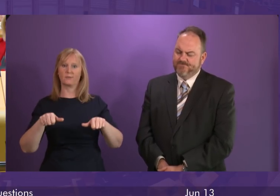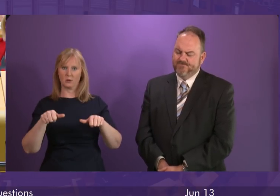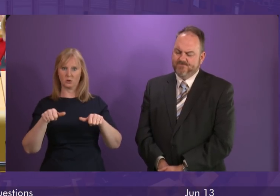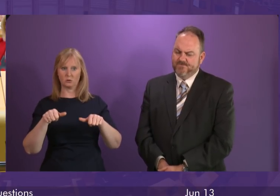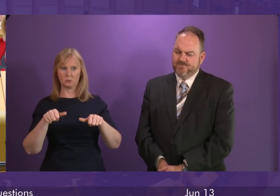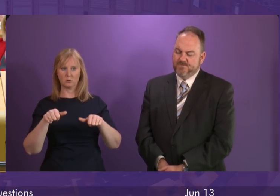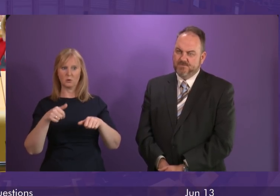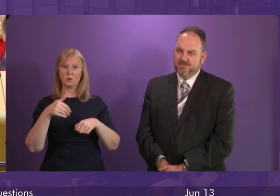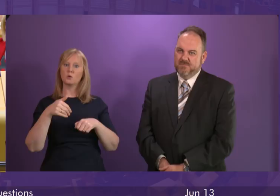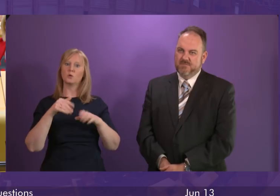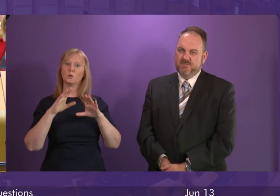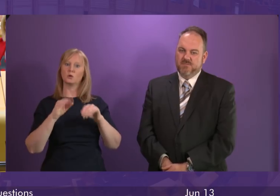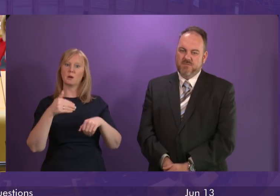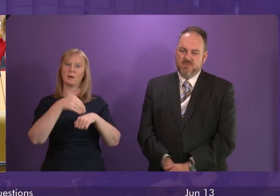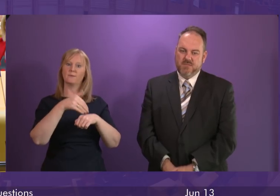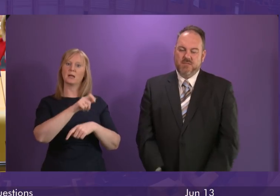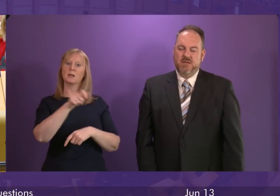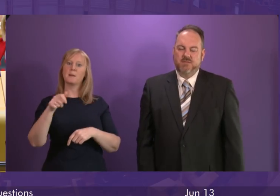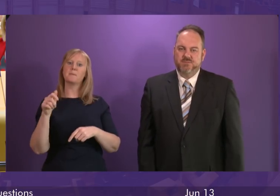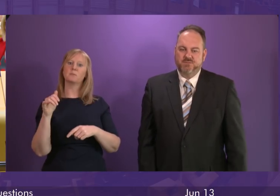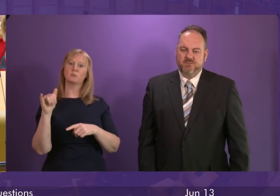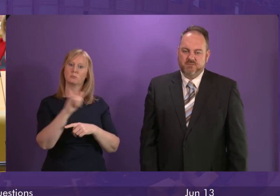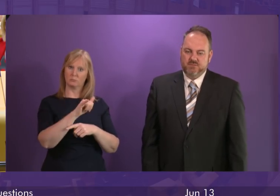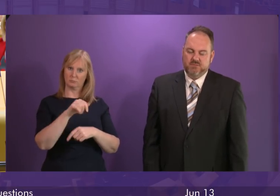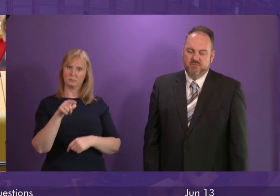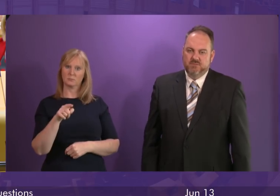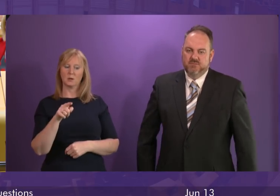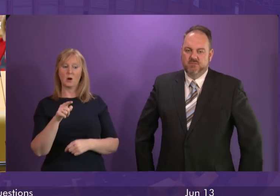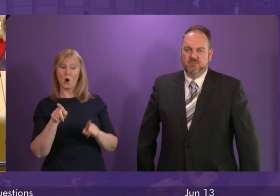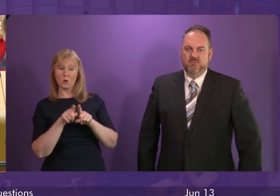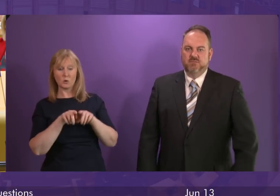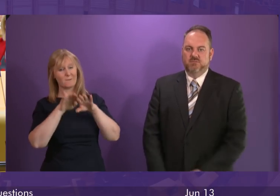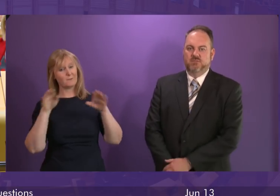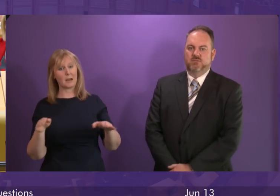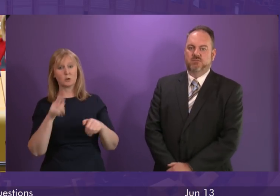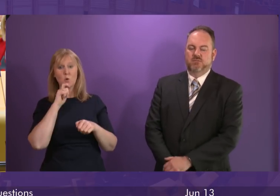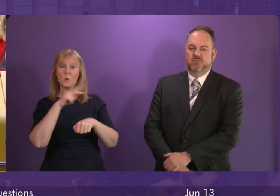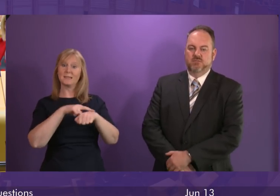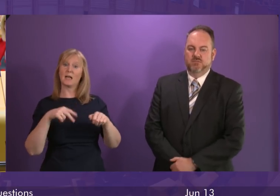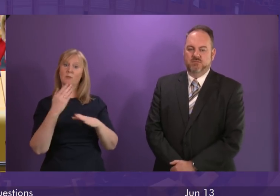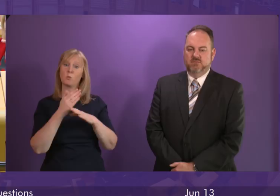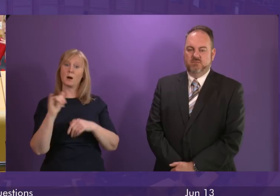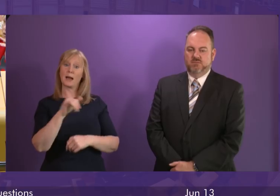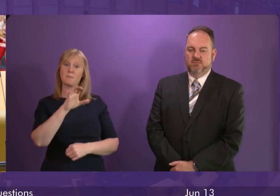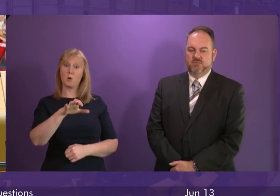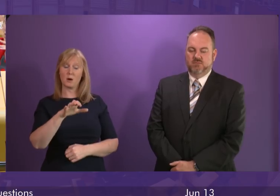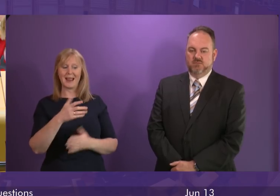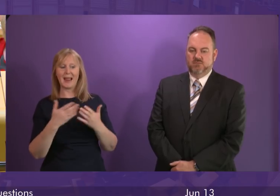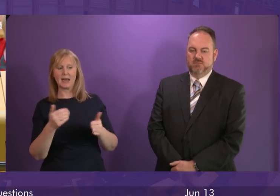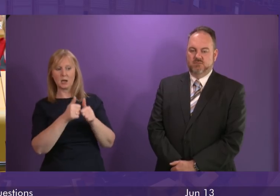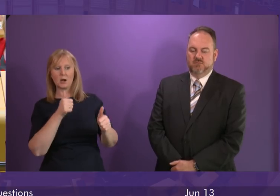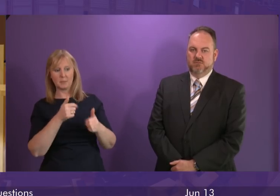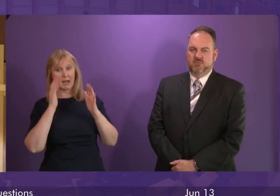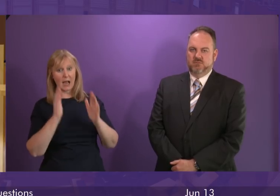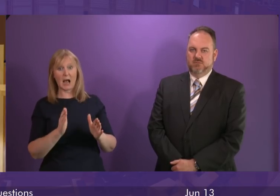passenger disruption but that is also fair to those who work in the airport because as with any company it cannot function